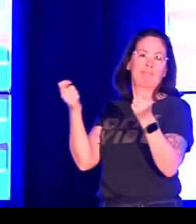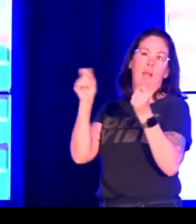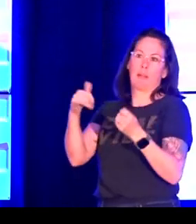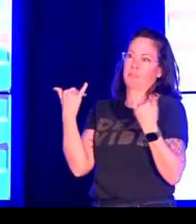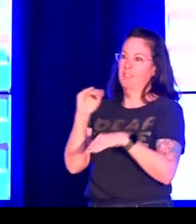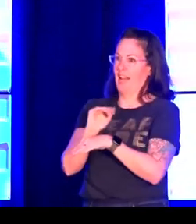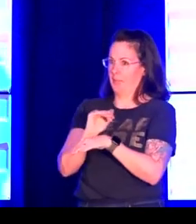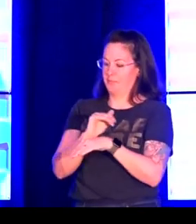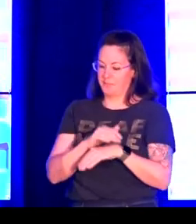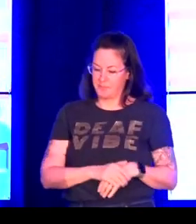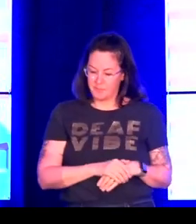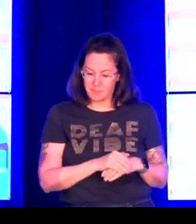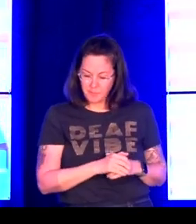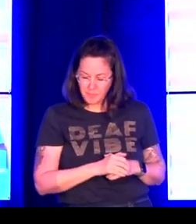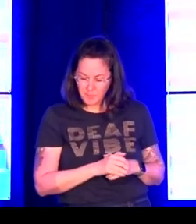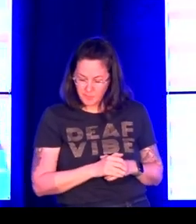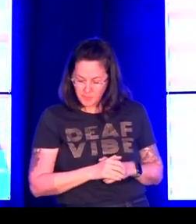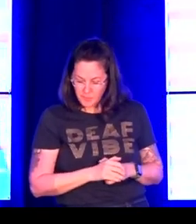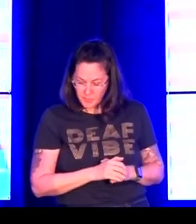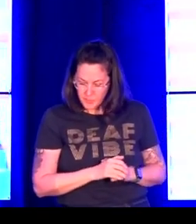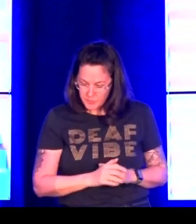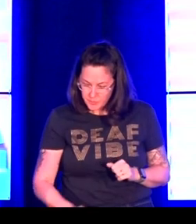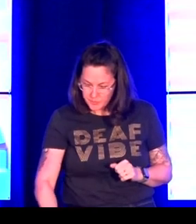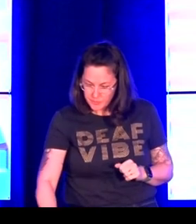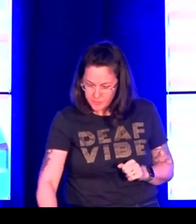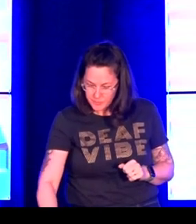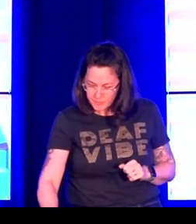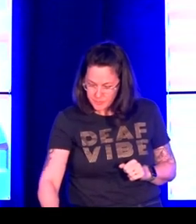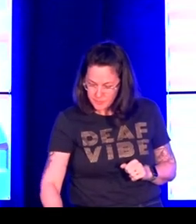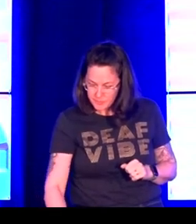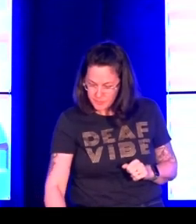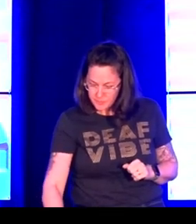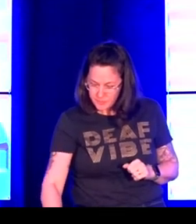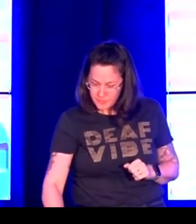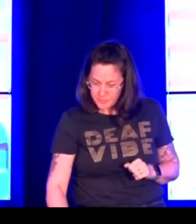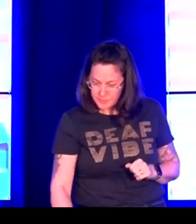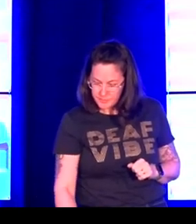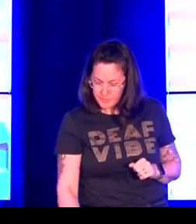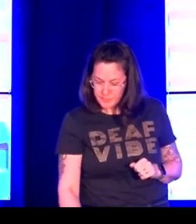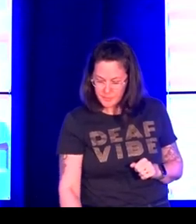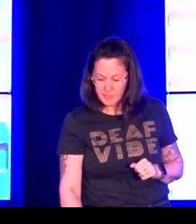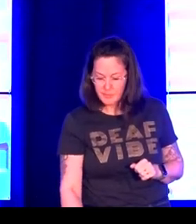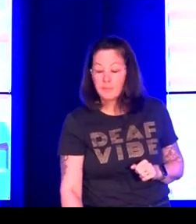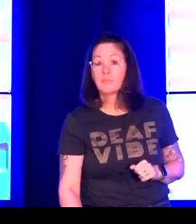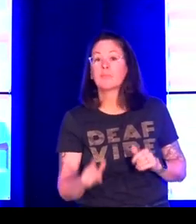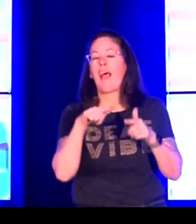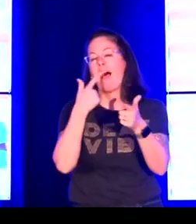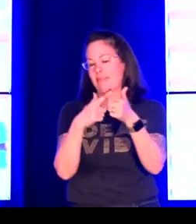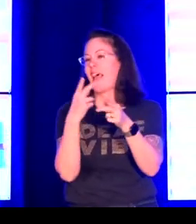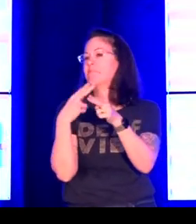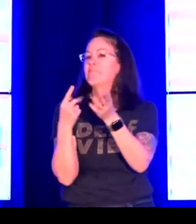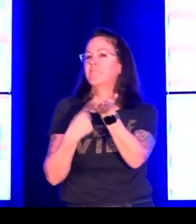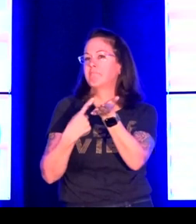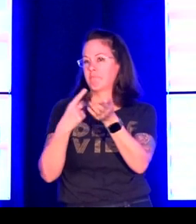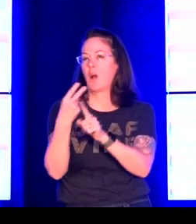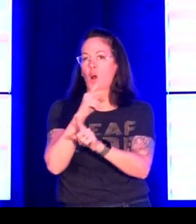researchers get disproportionate attention and are recognized for their work more easily than the deaf researchers.